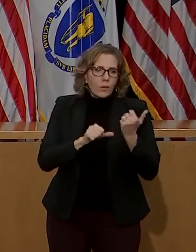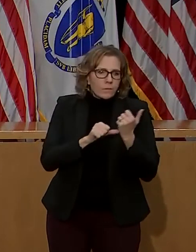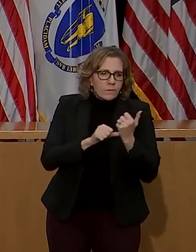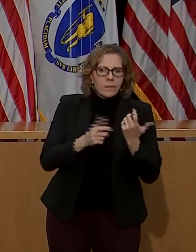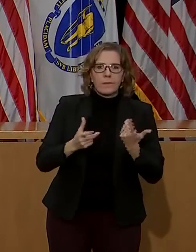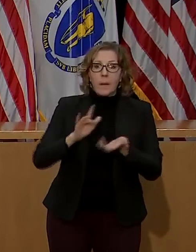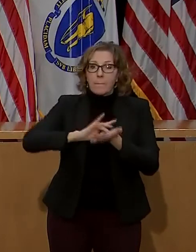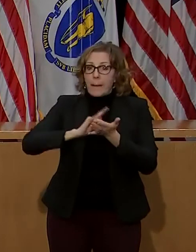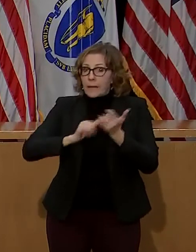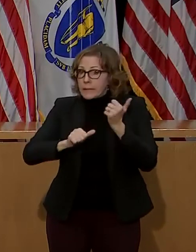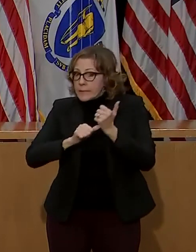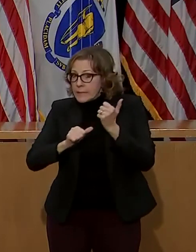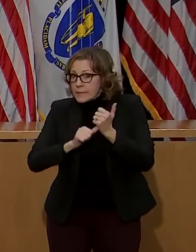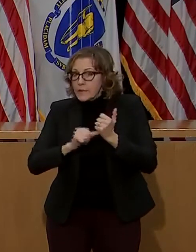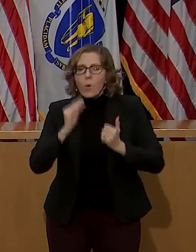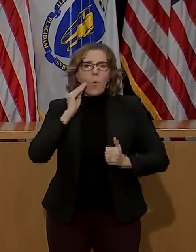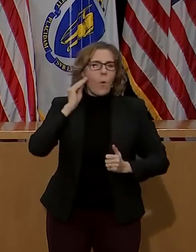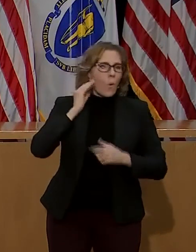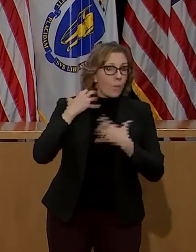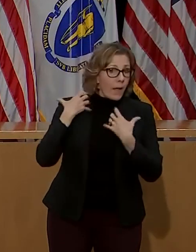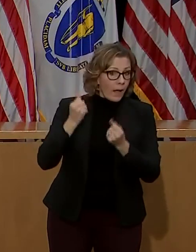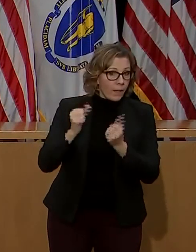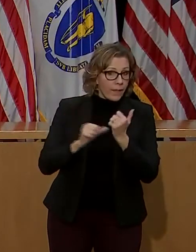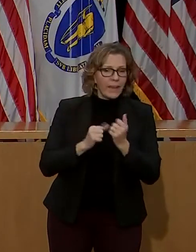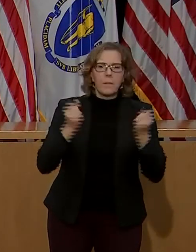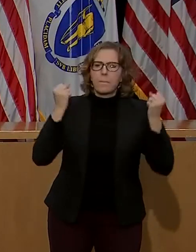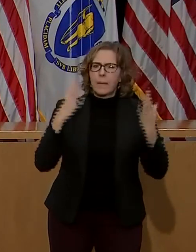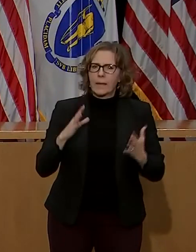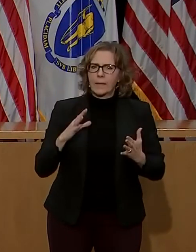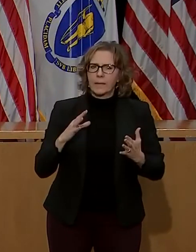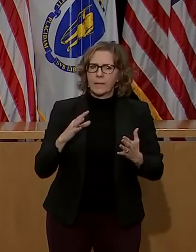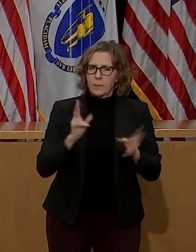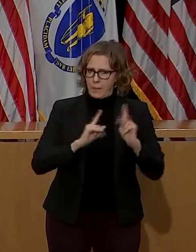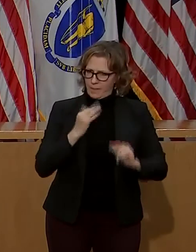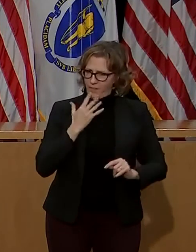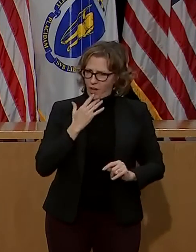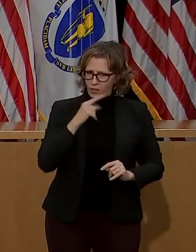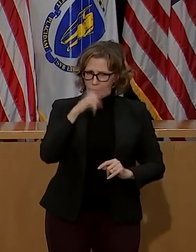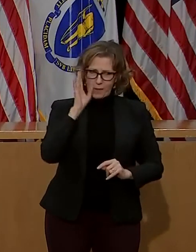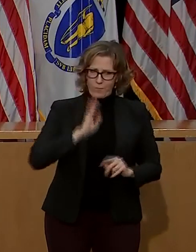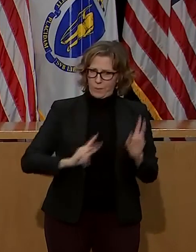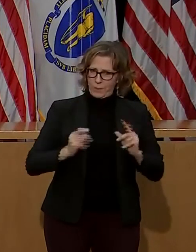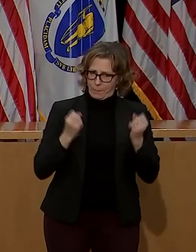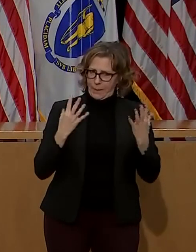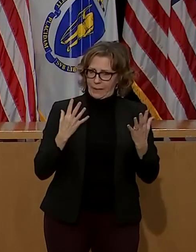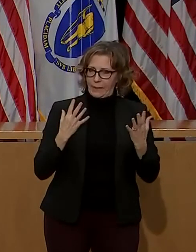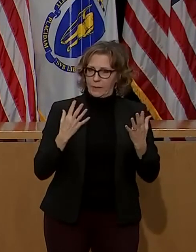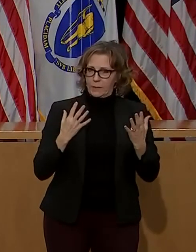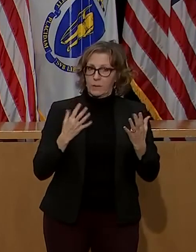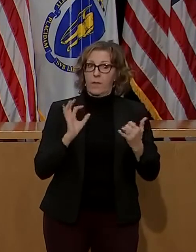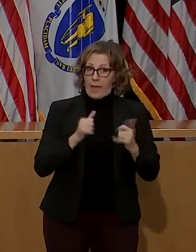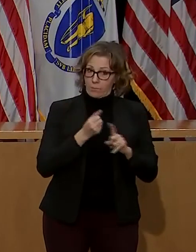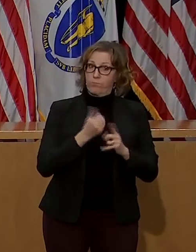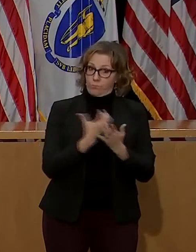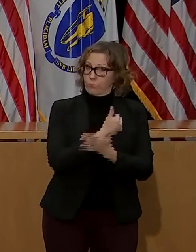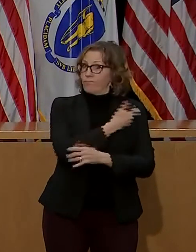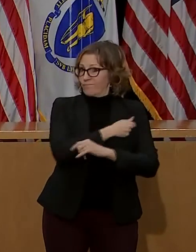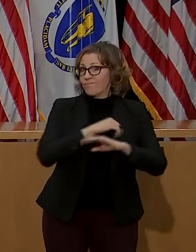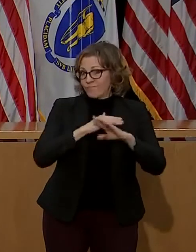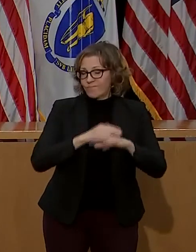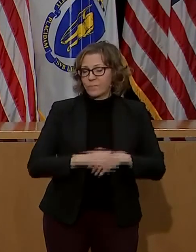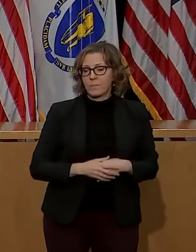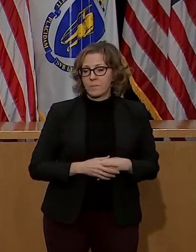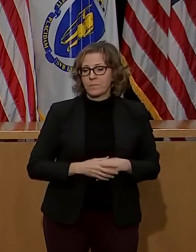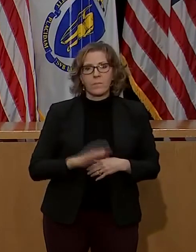and home health aides are also people of color. That is also the case for other populations prioritized in